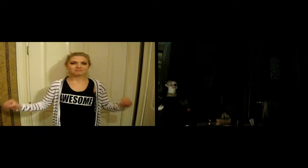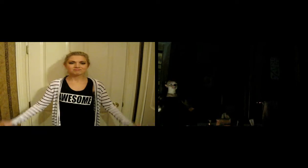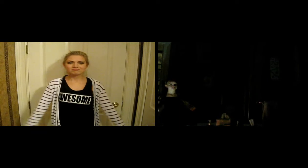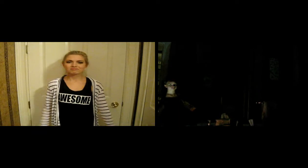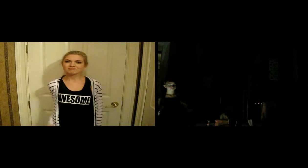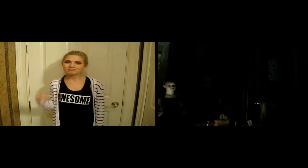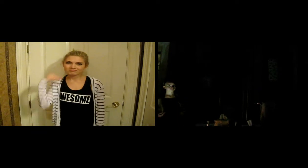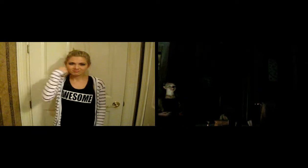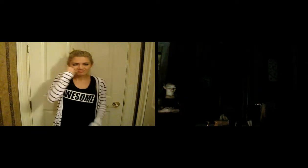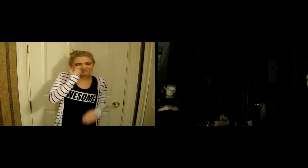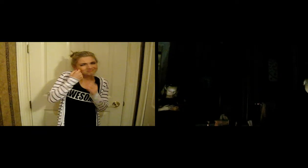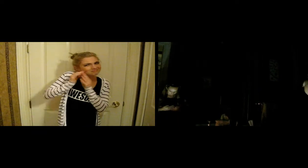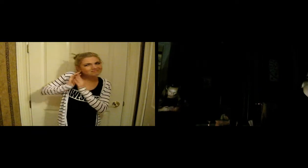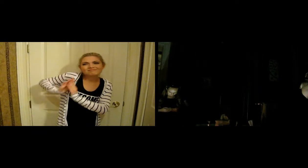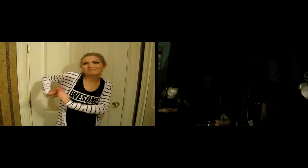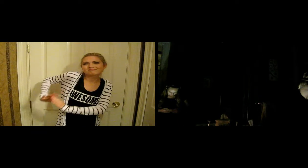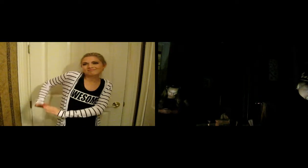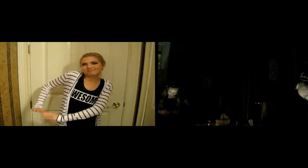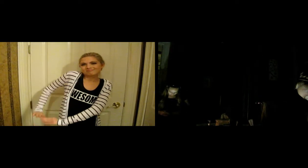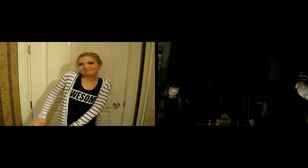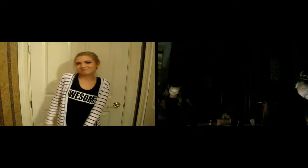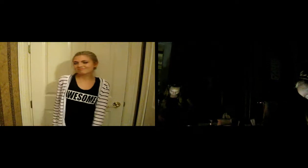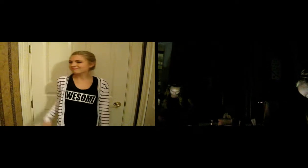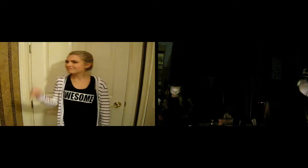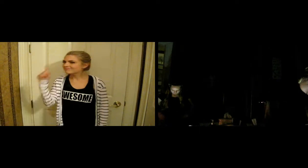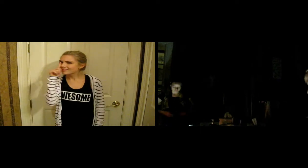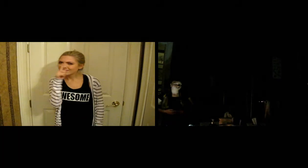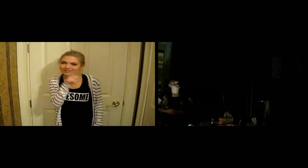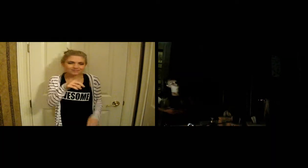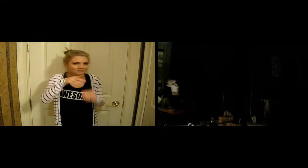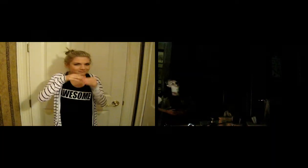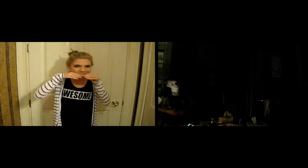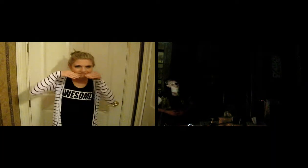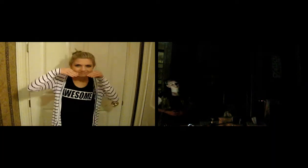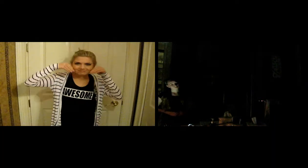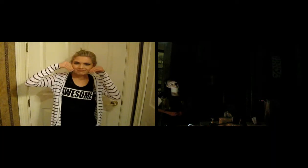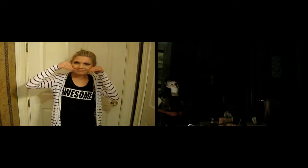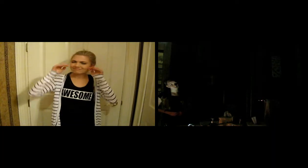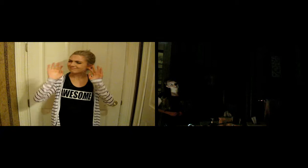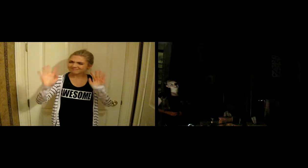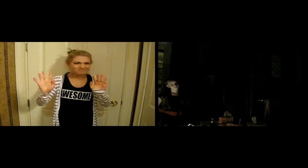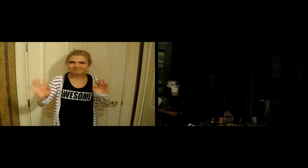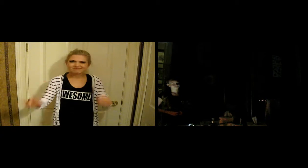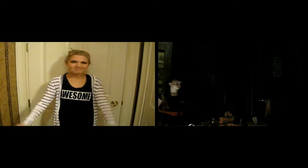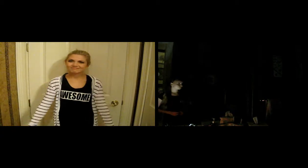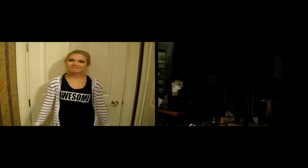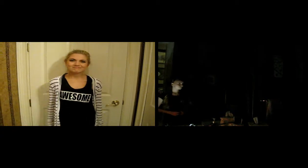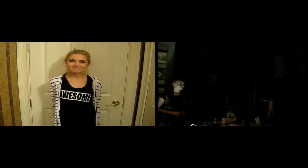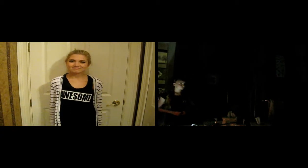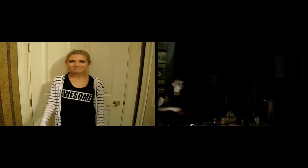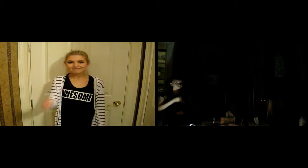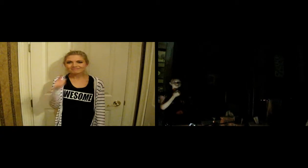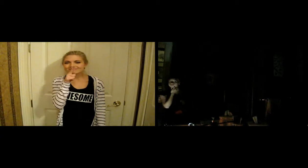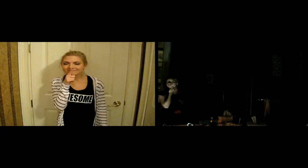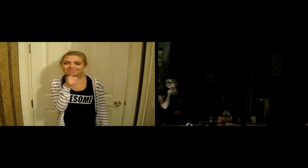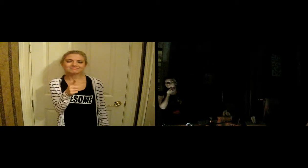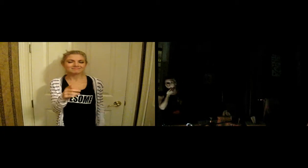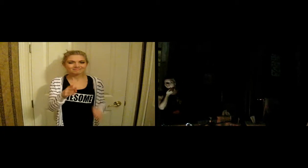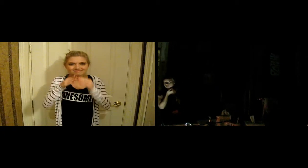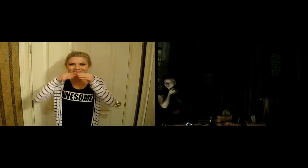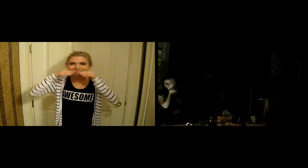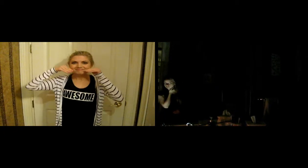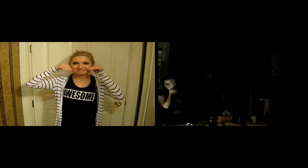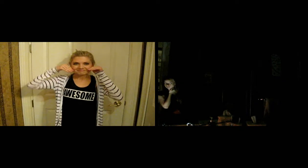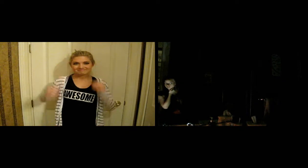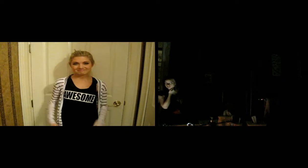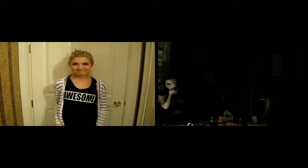You strip away the mask, the rage The illusion has been shared Are you